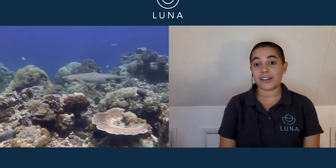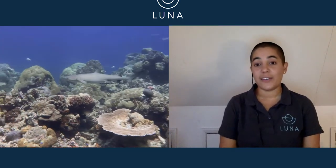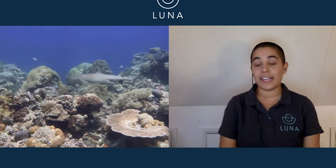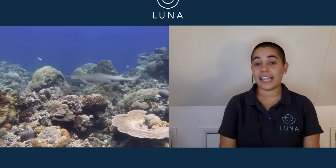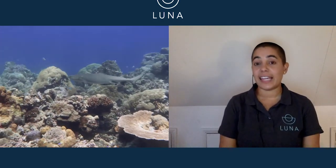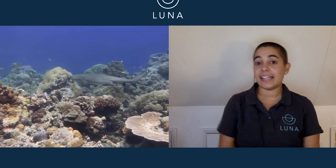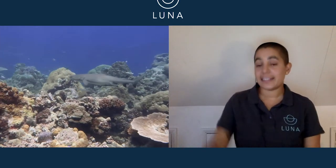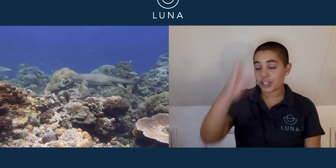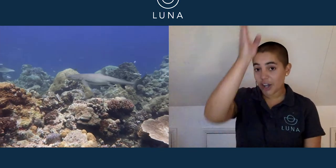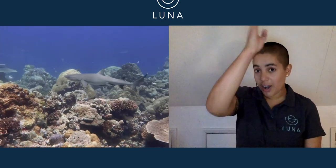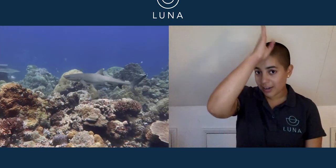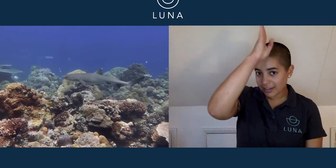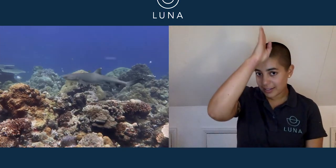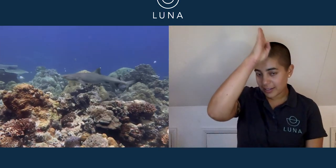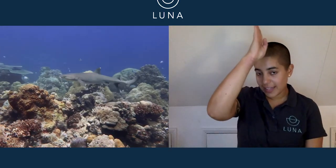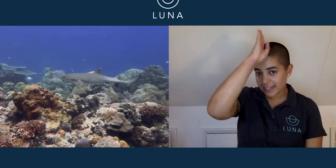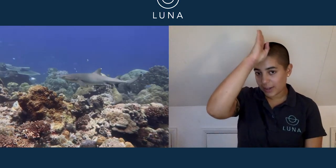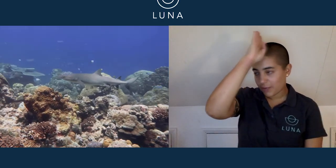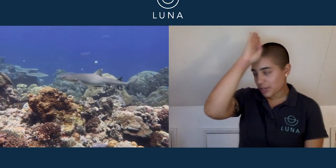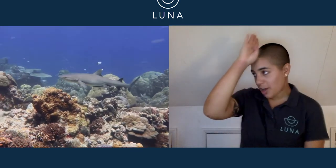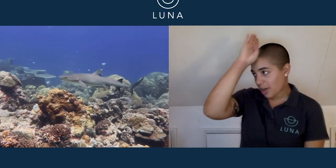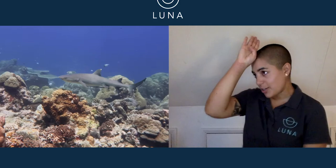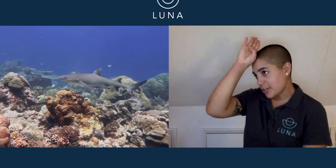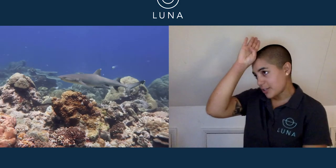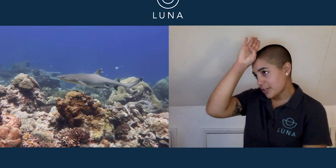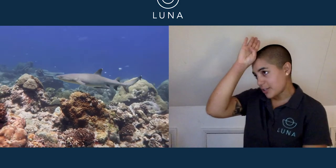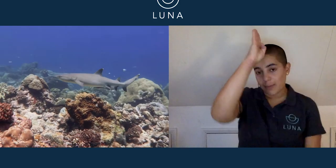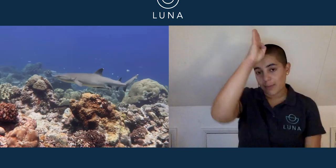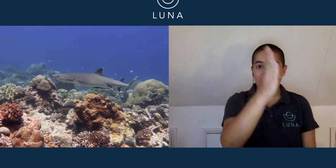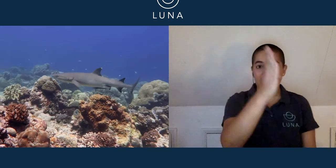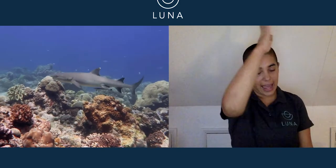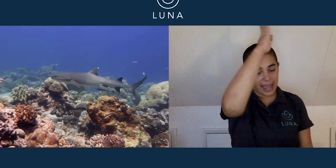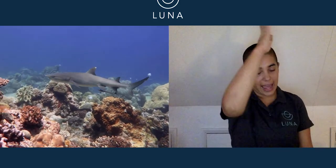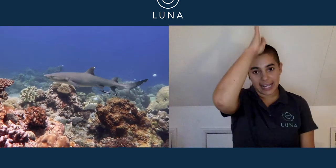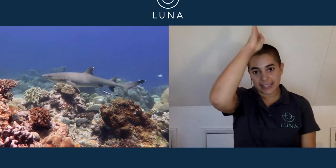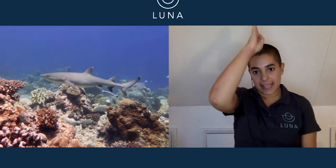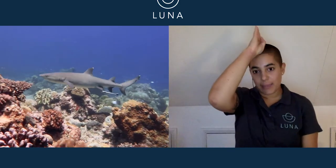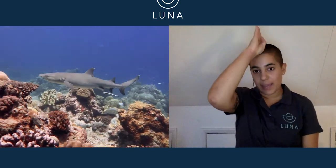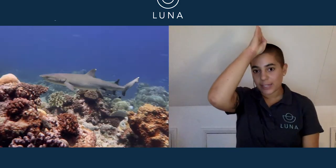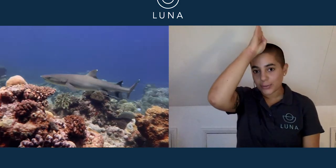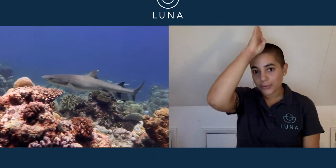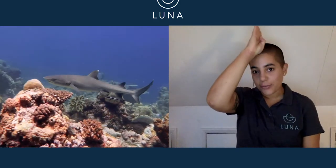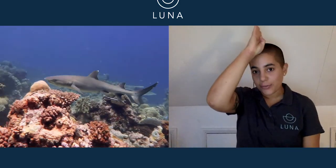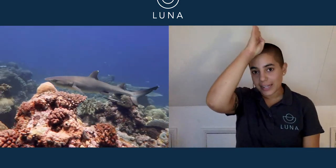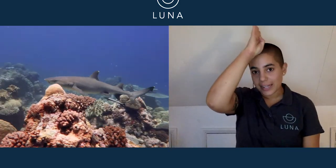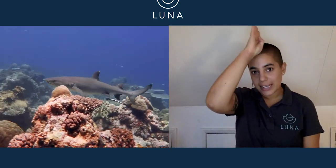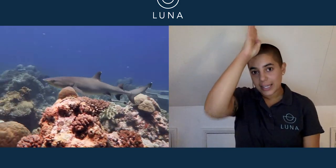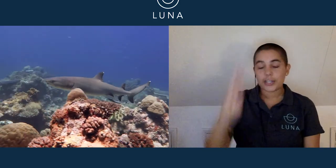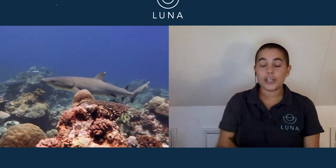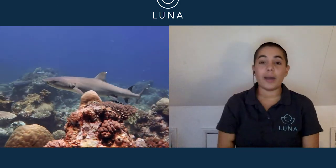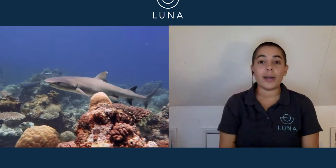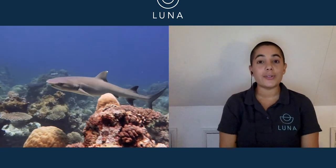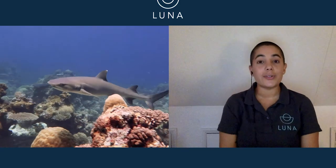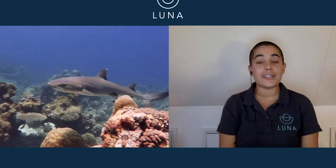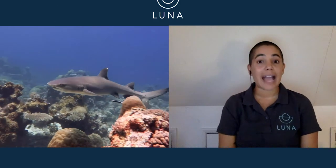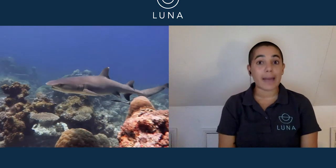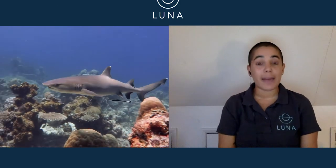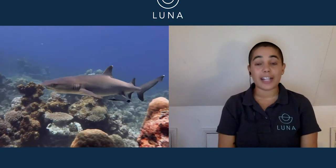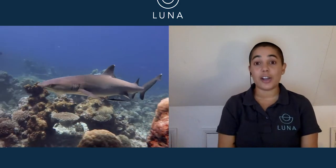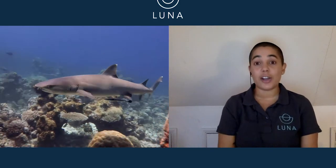diving is shark. So that's a sign for shark. Just one big hand as their main dorsal fin. You might also see a hammerhead shark